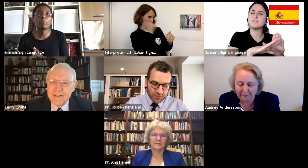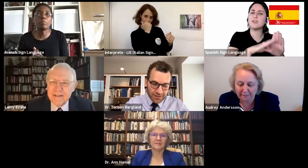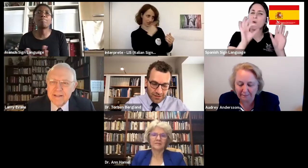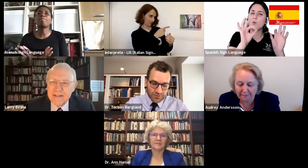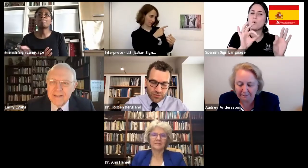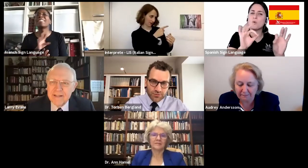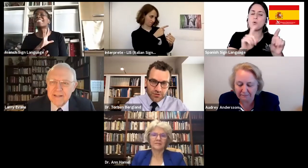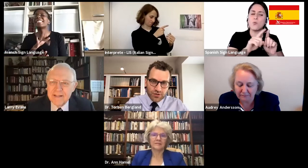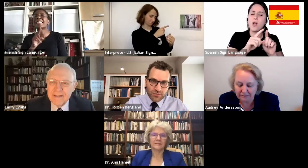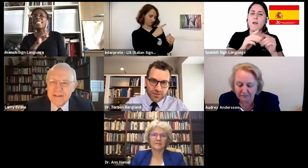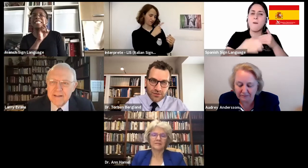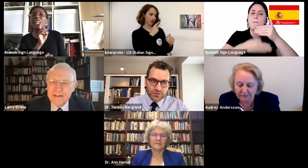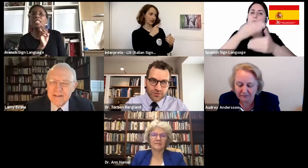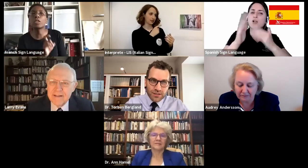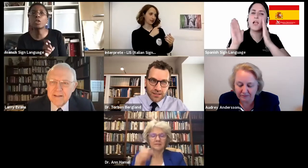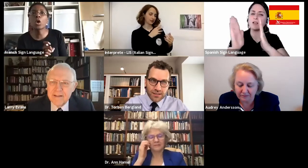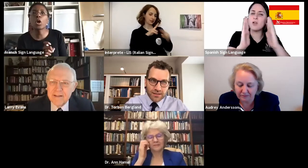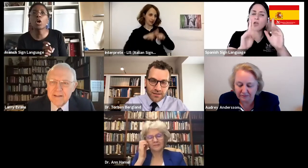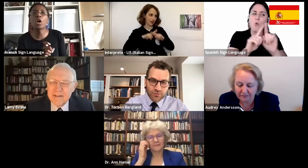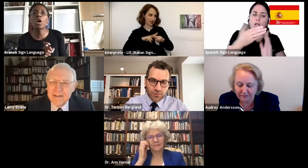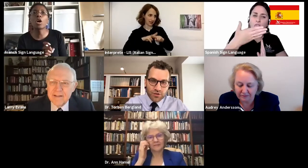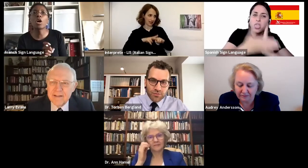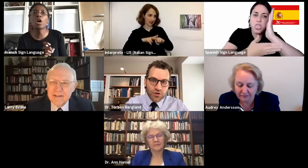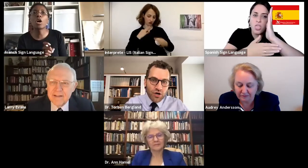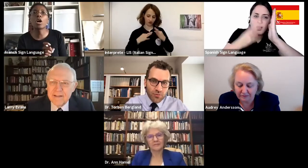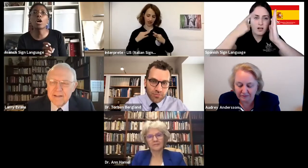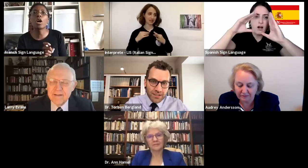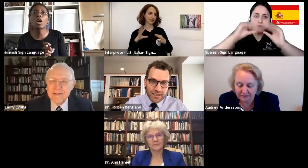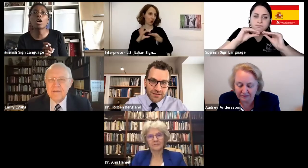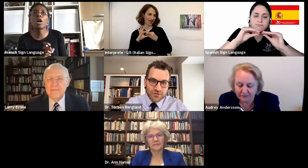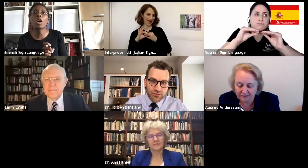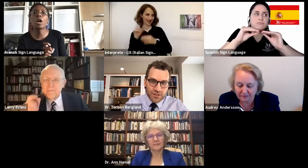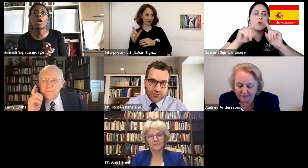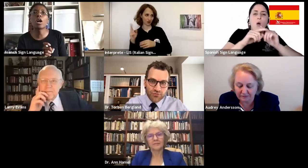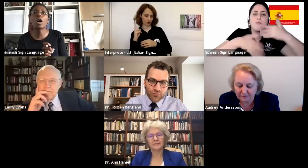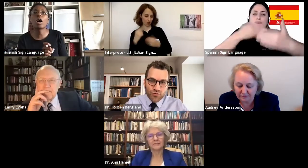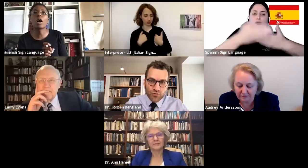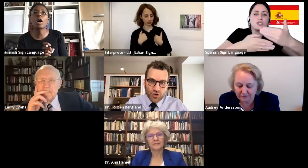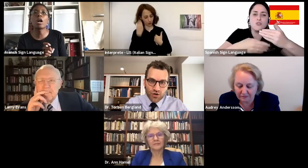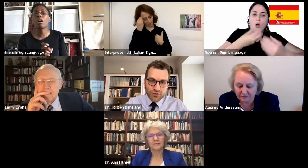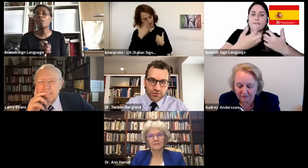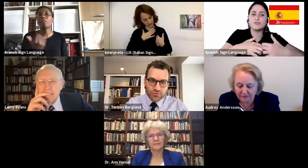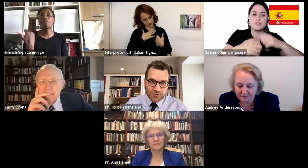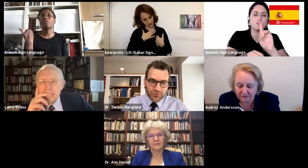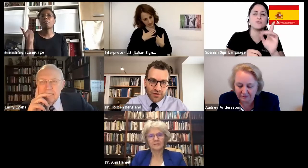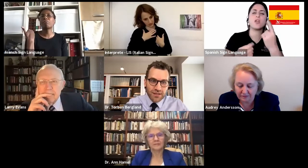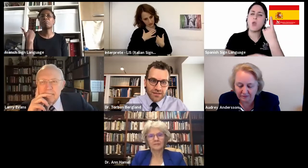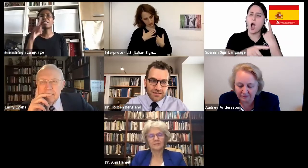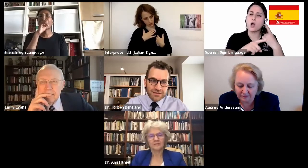There is something that we talk about where we talk about complicated grief or prolonged